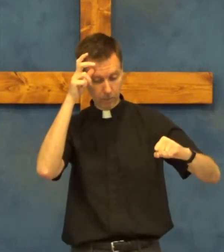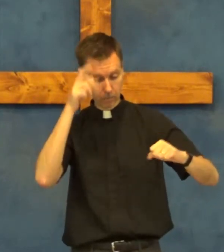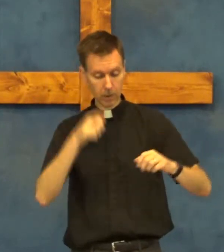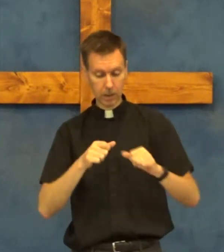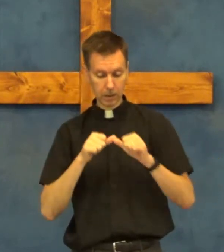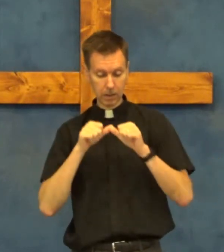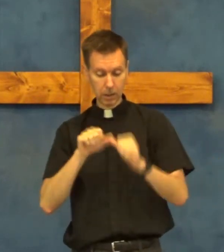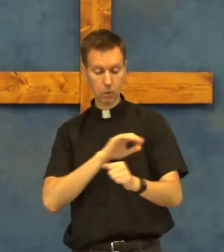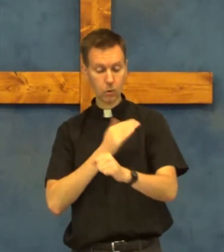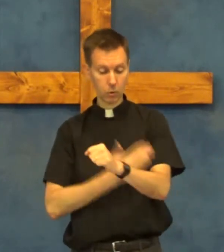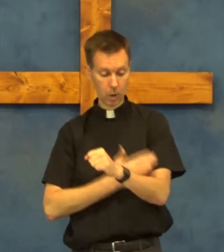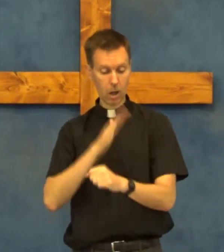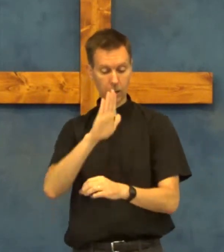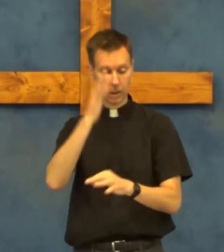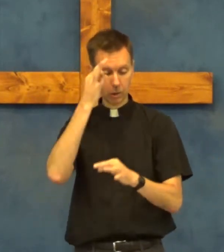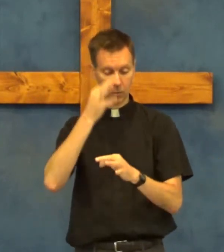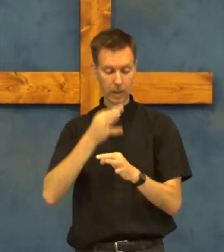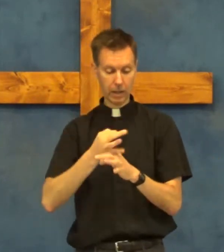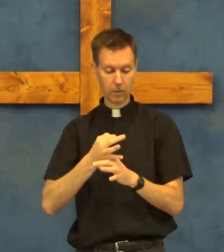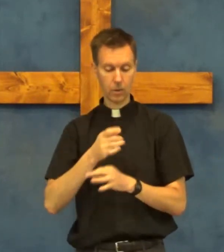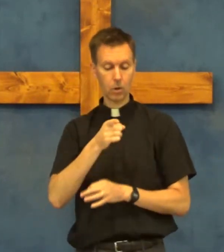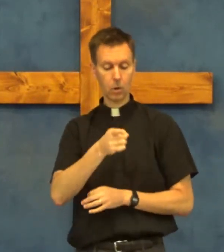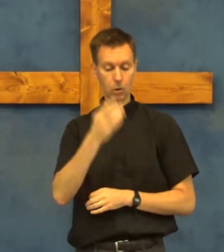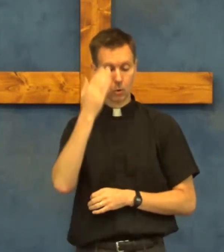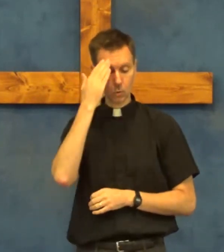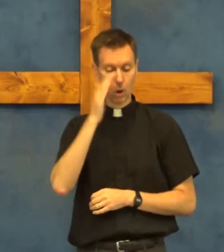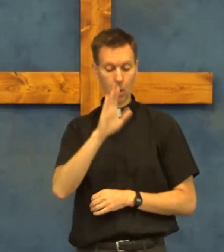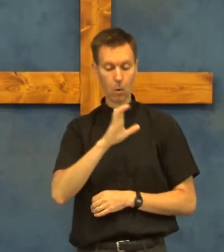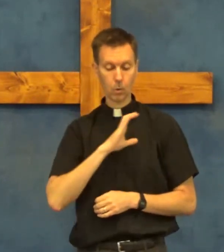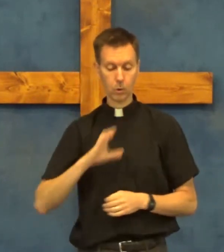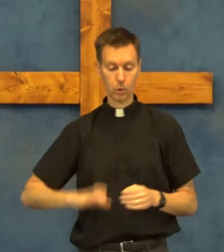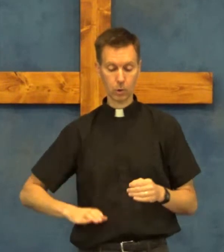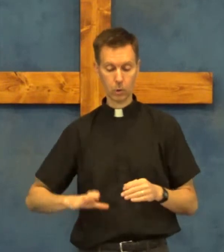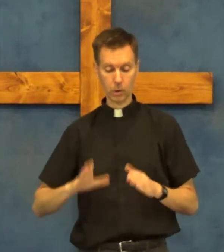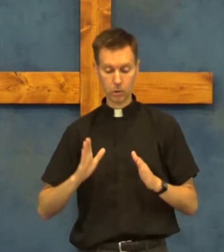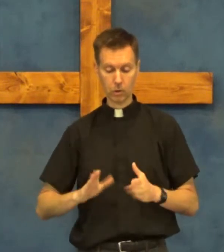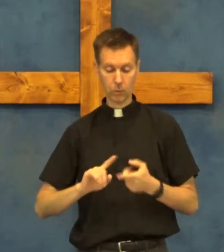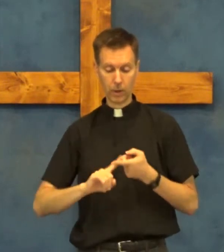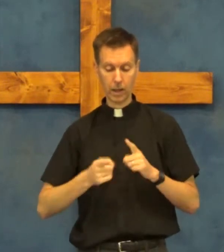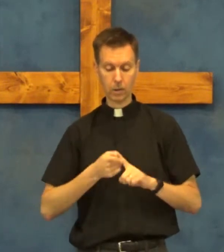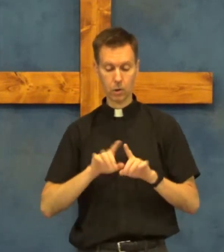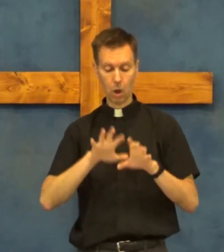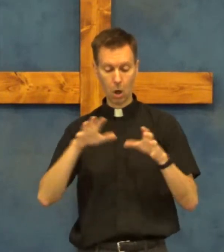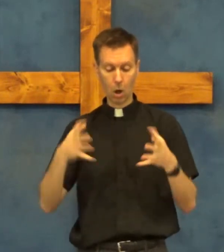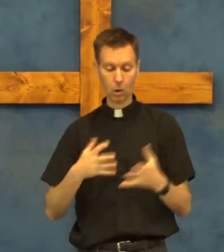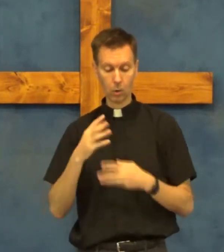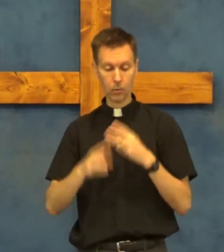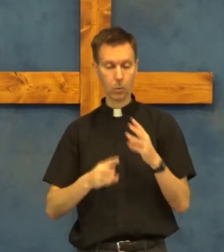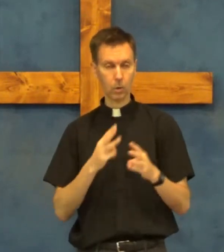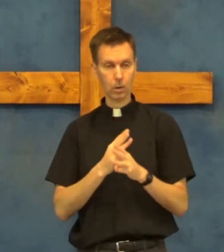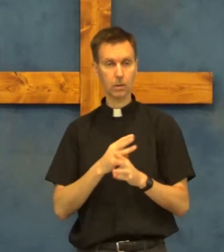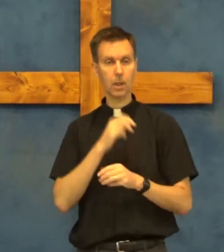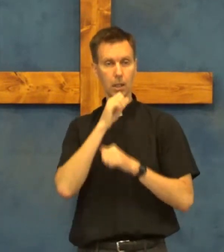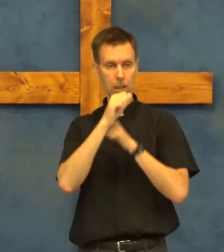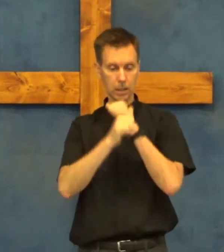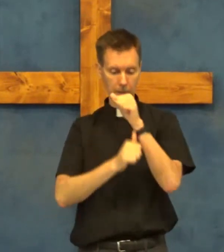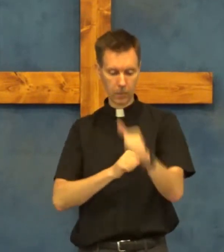continue strong in your faith you know your christian friends all over the world suffer